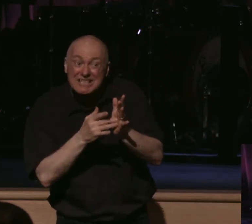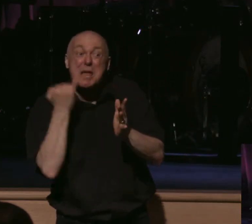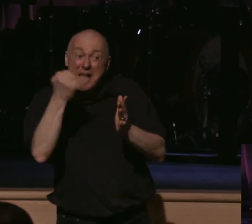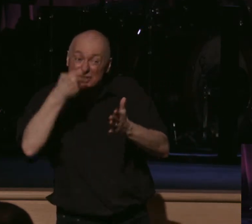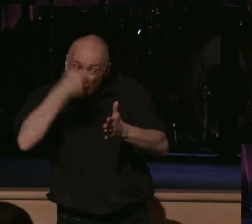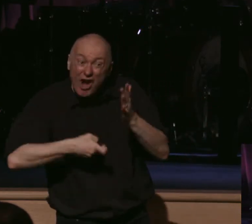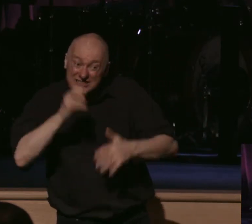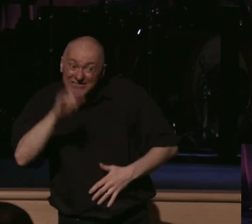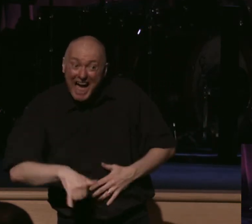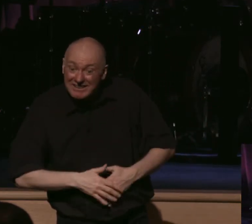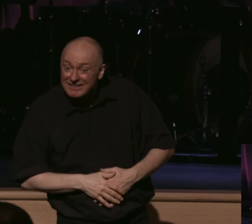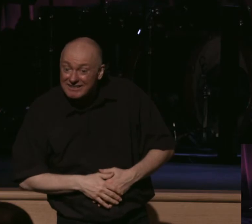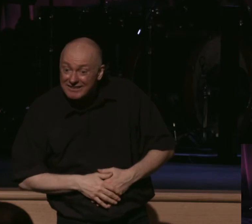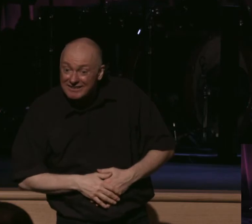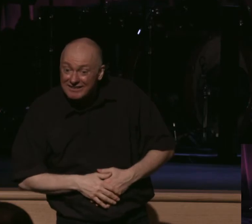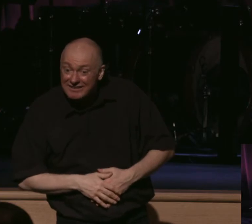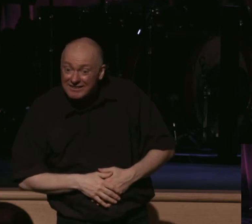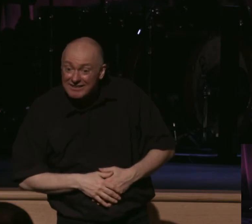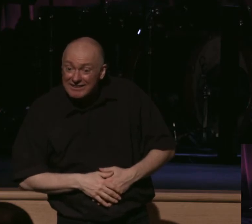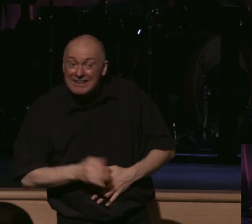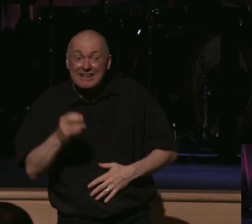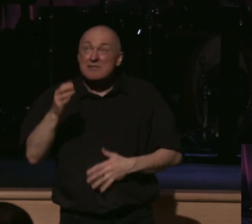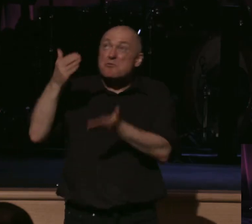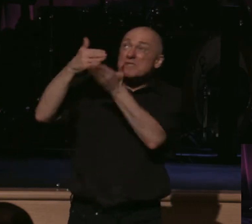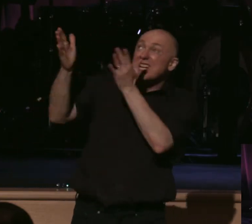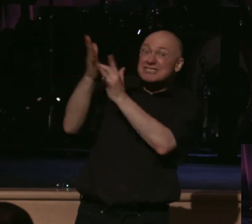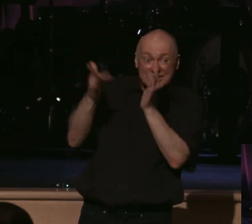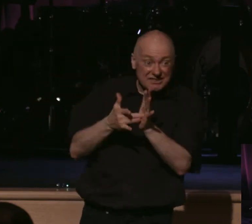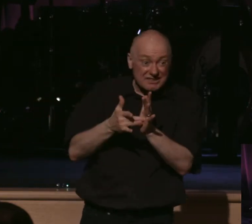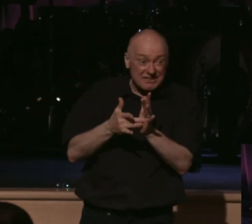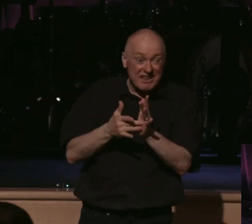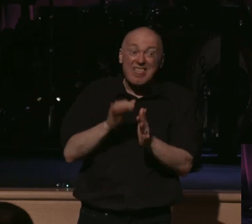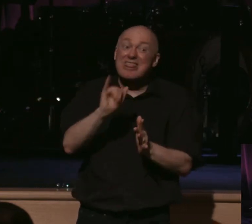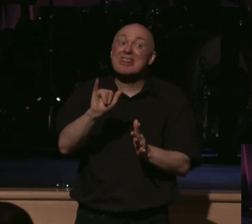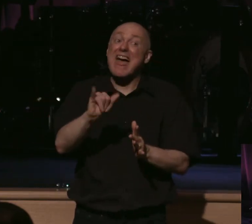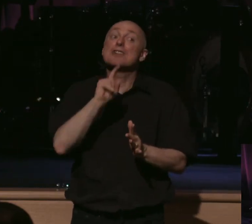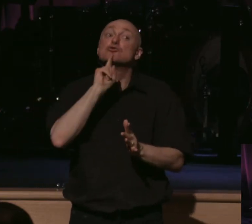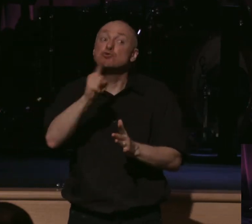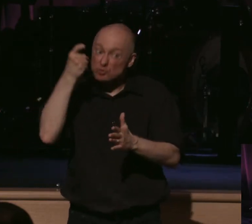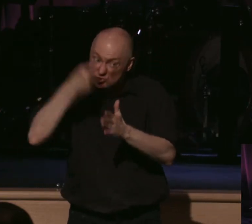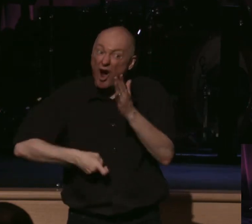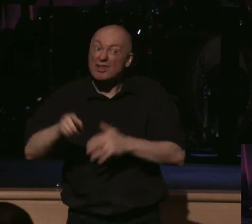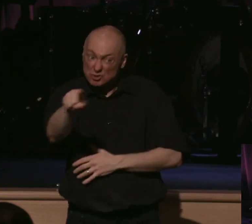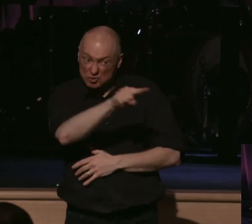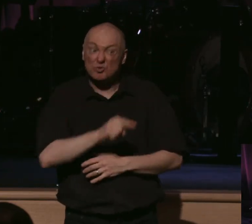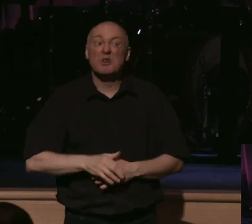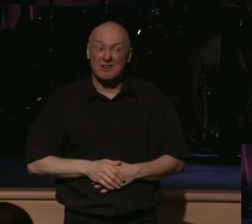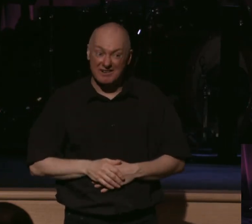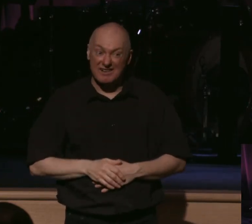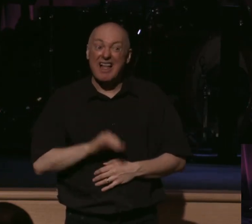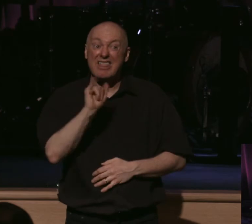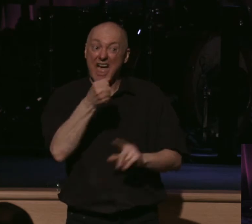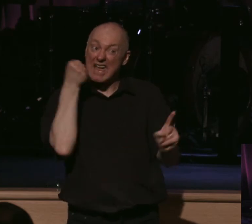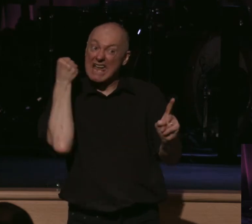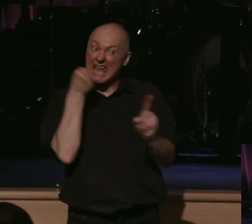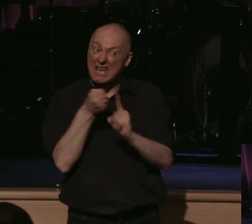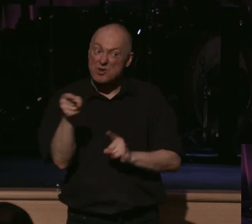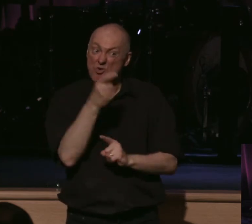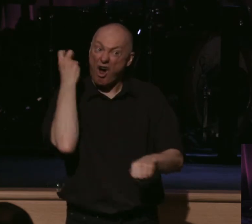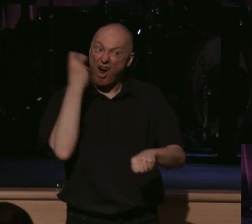of salvation through Christ, that is the true cost. That is the one that hits the hardest.